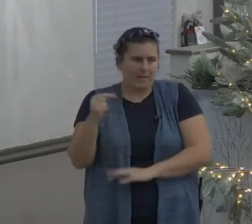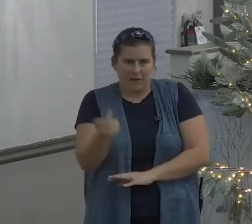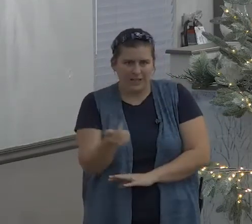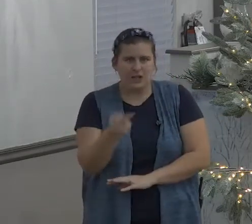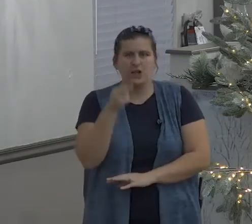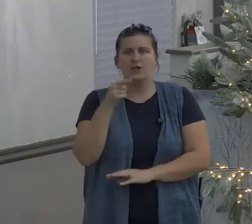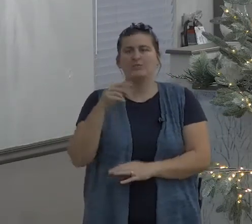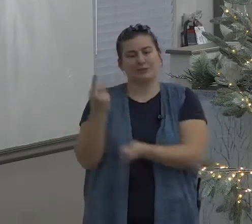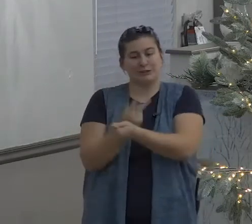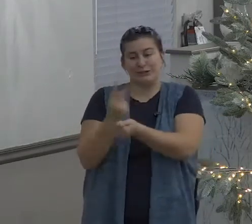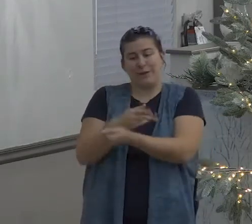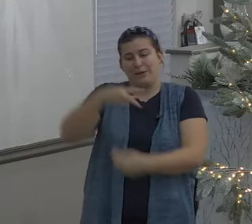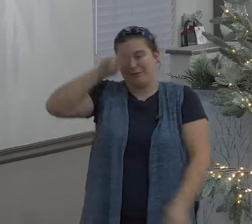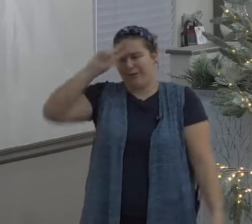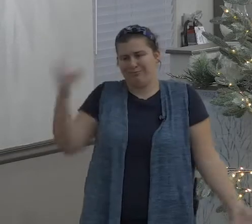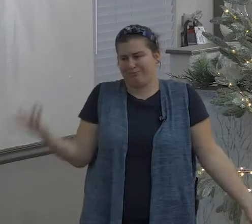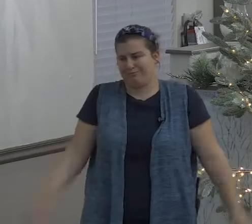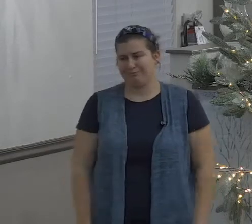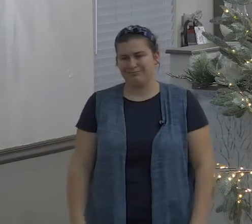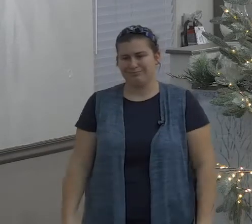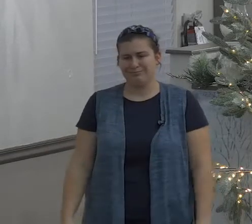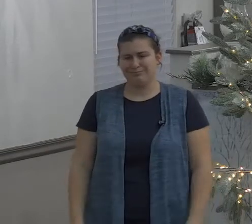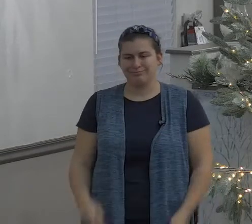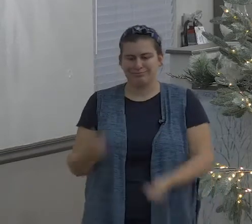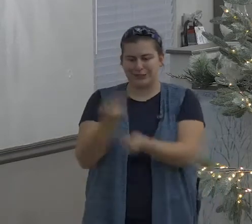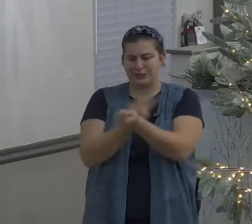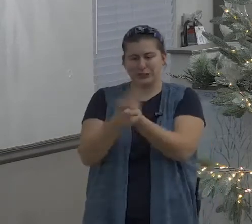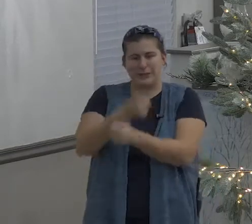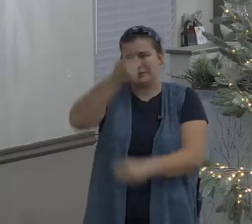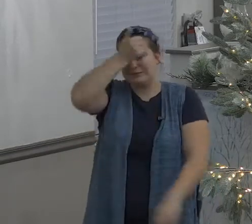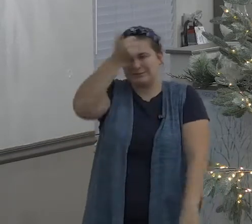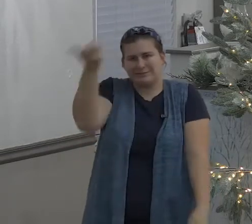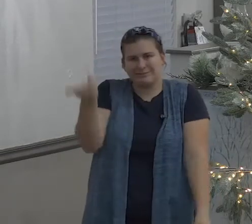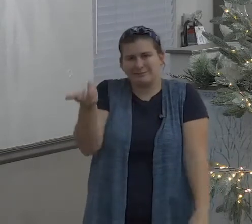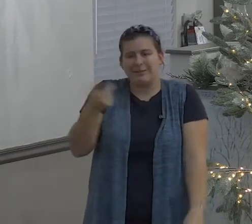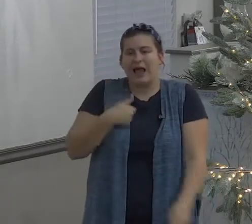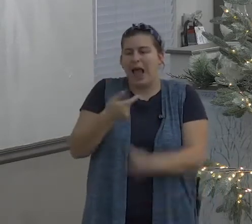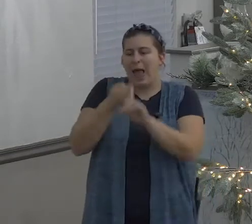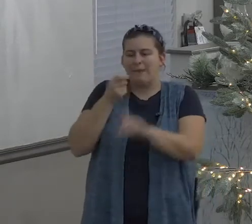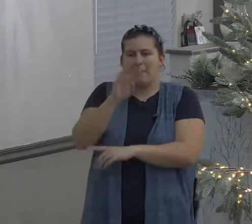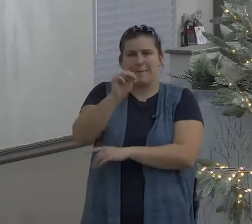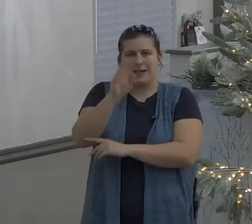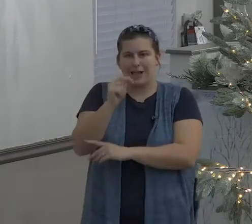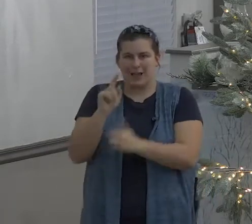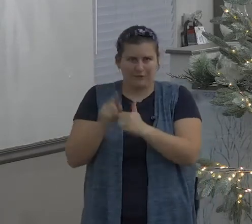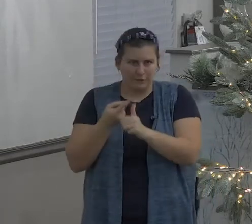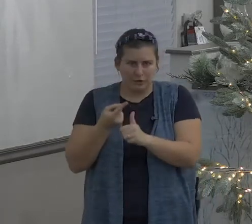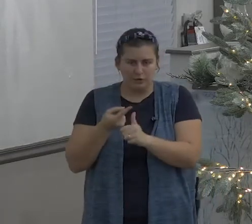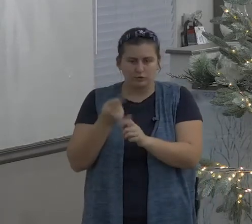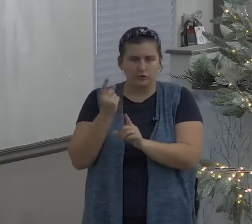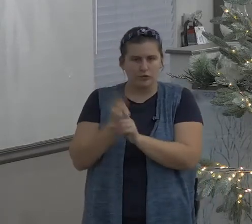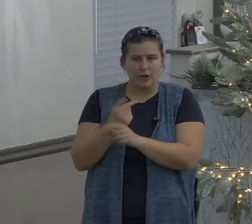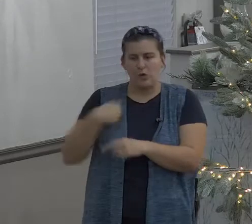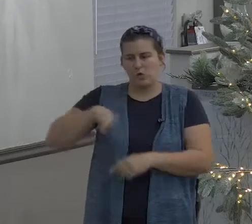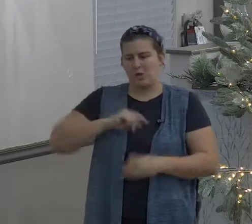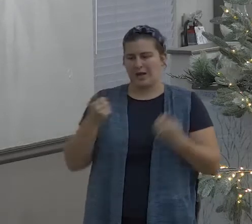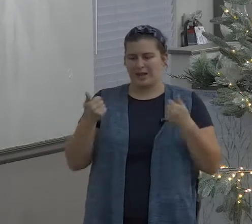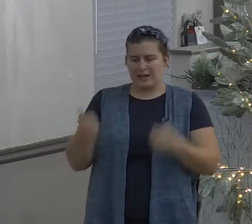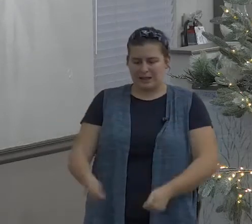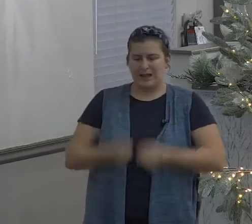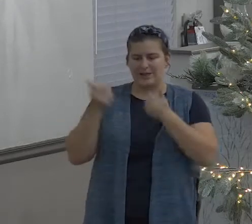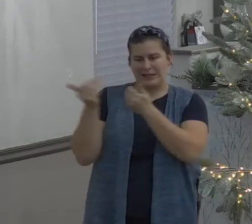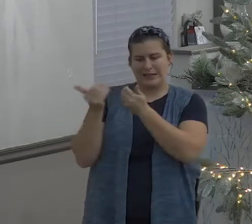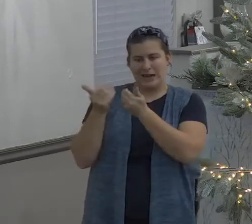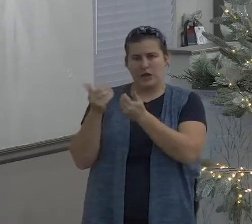all we like sheep have gone astray Isaiah said but but here's the thing and don't get offended sheep are